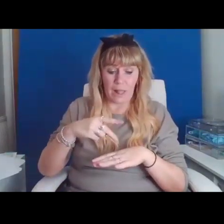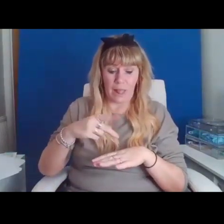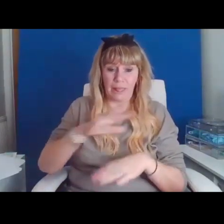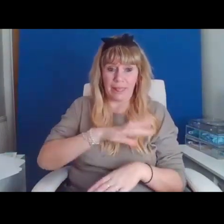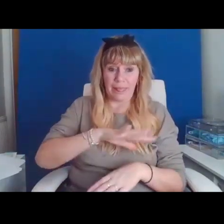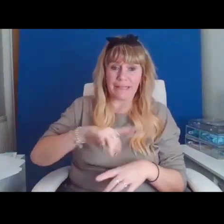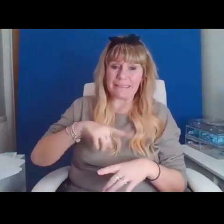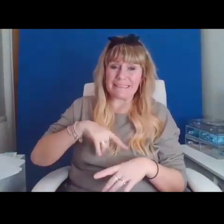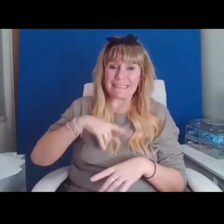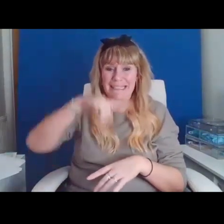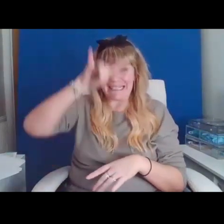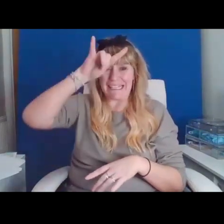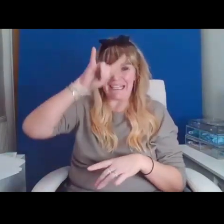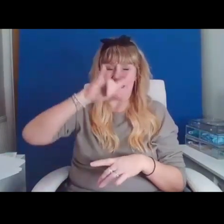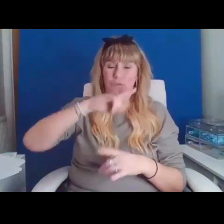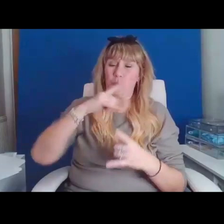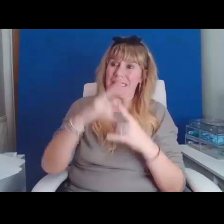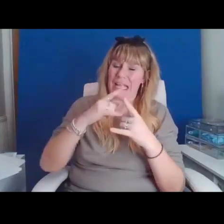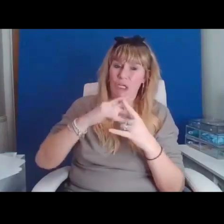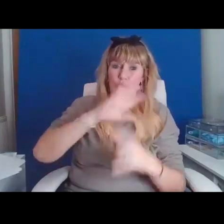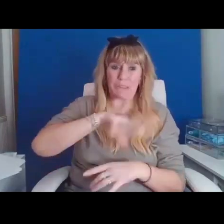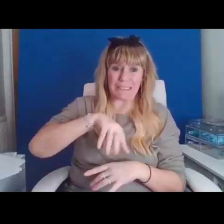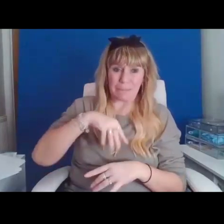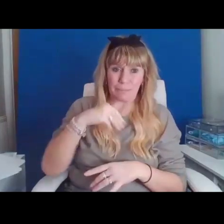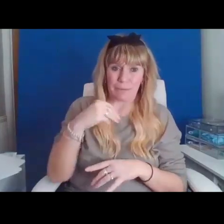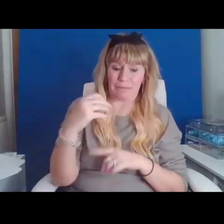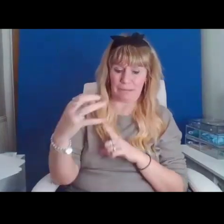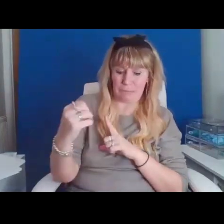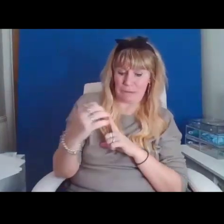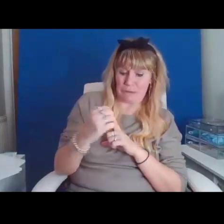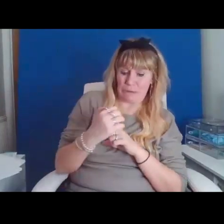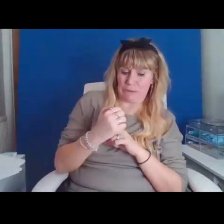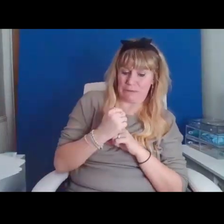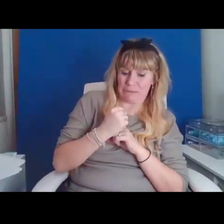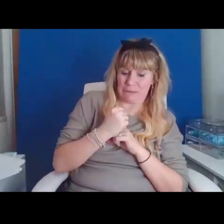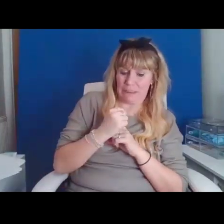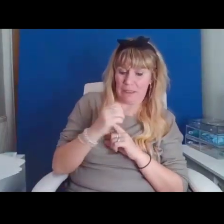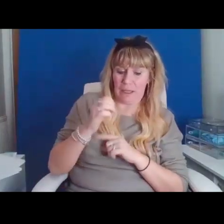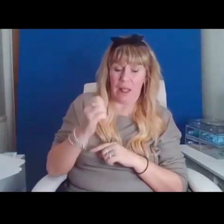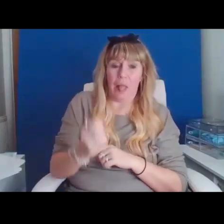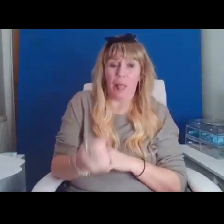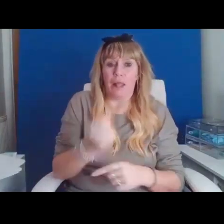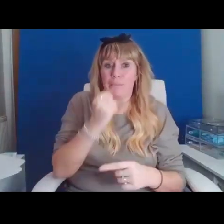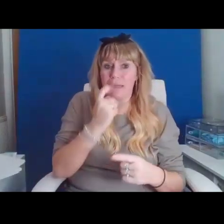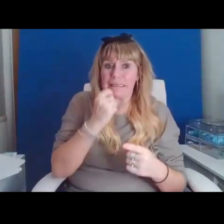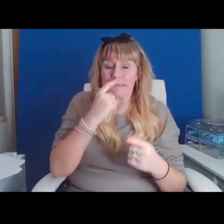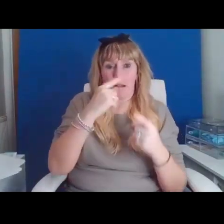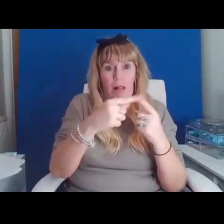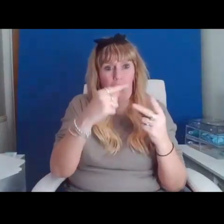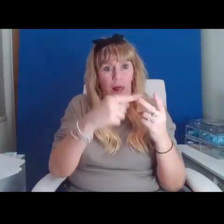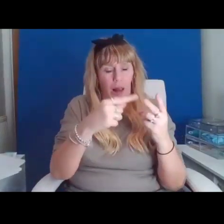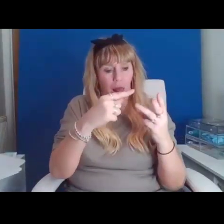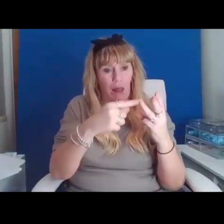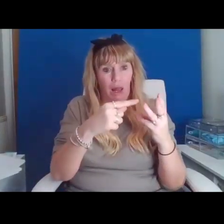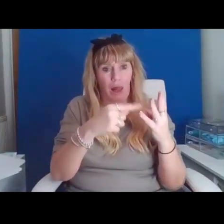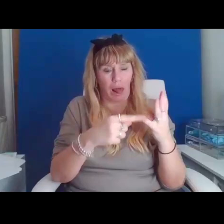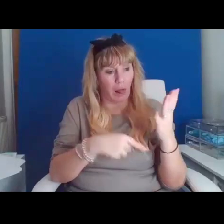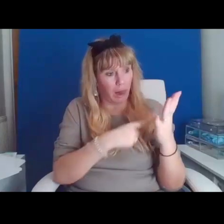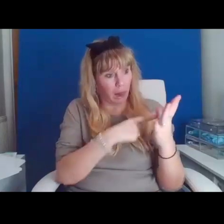me, despite prazosin, suvorexin, melatonin, lamotrigine,